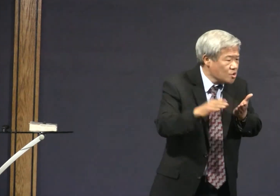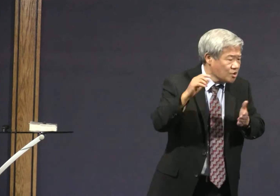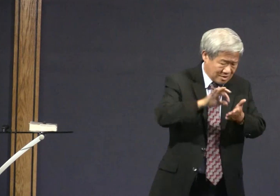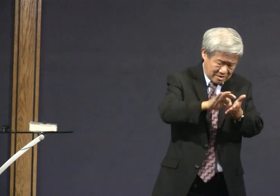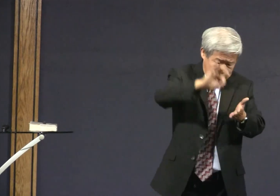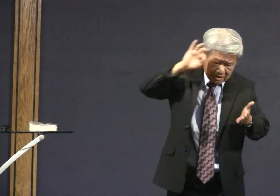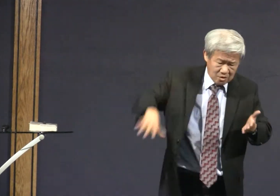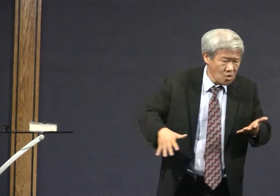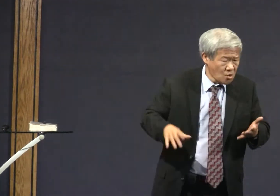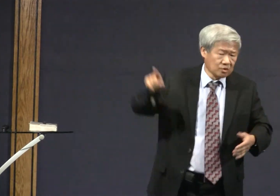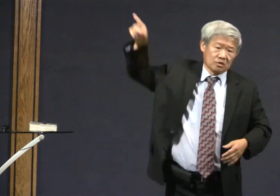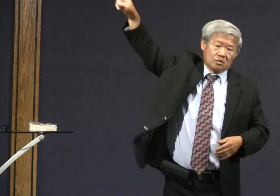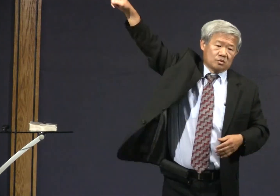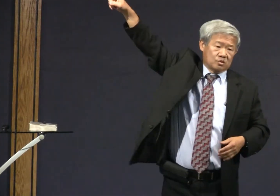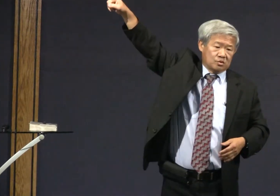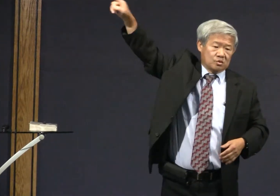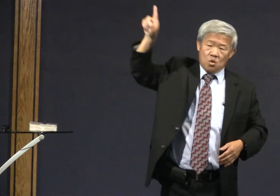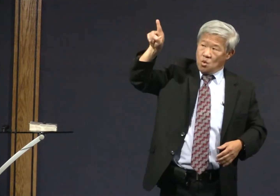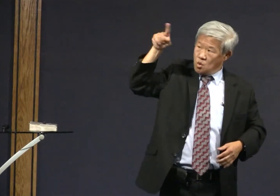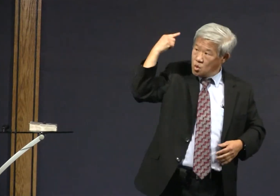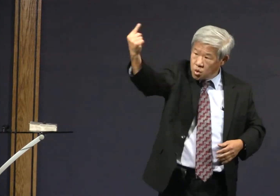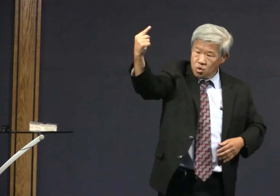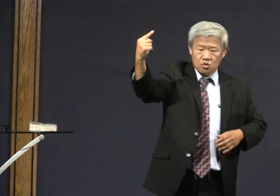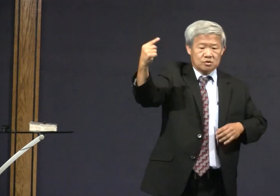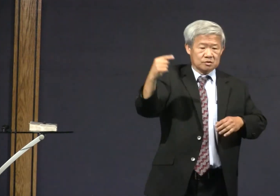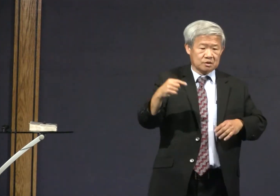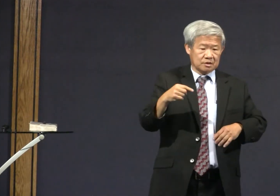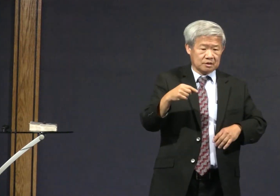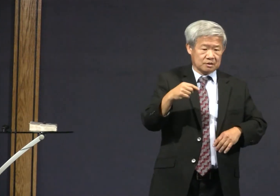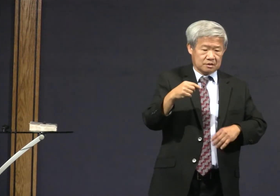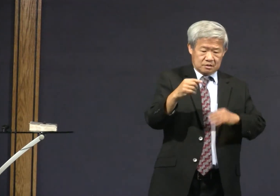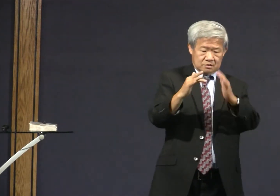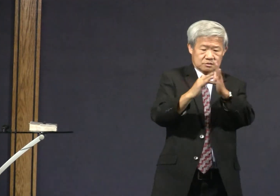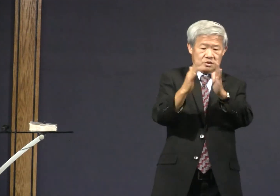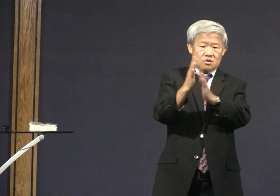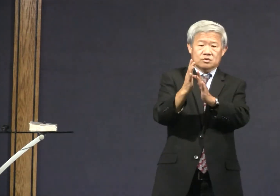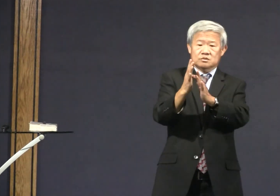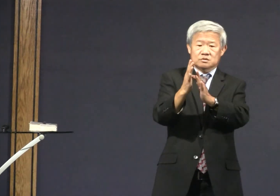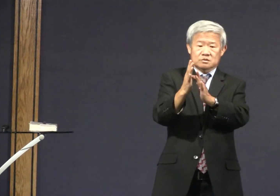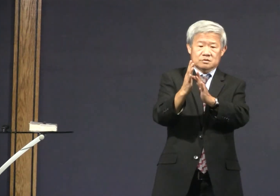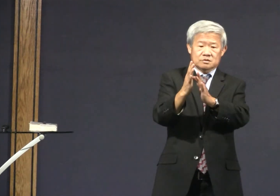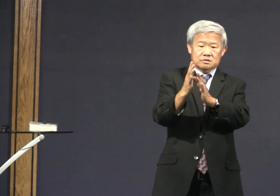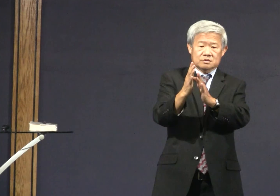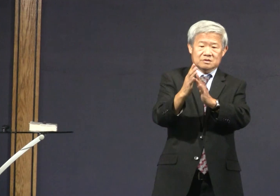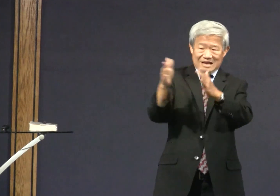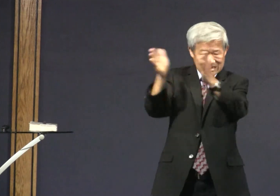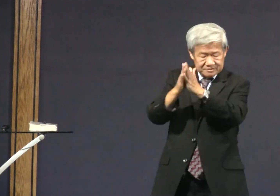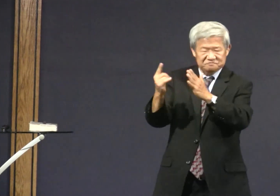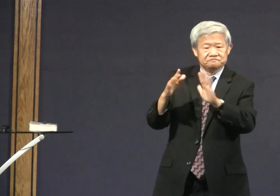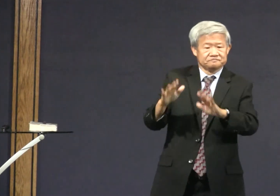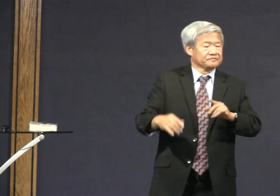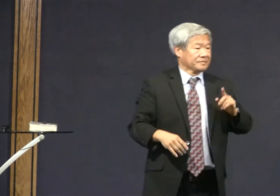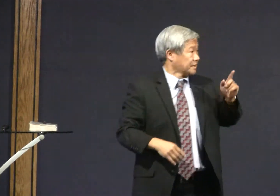but who can cleanse you spiritually? Only God can remove that sin.